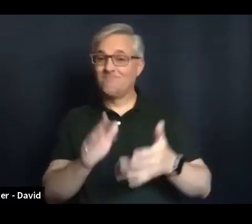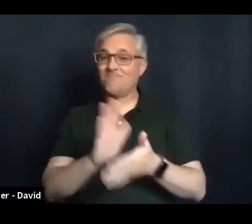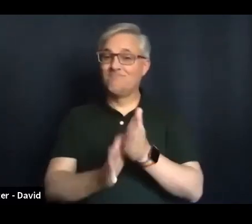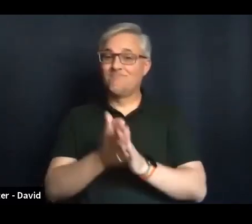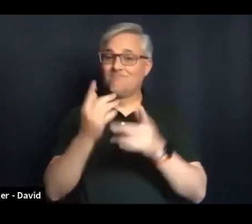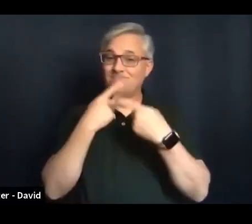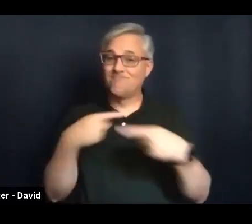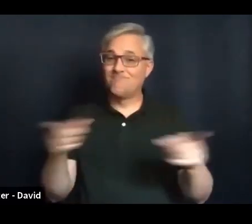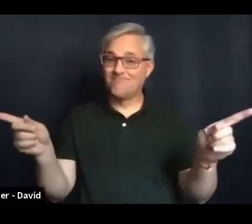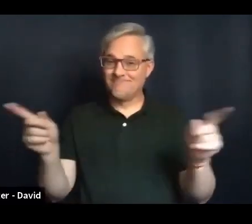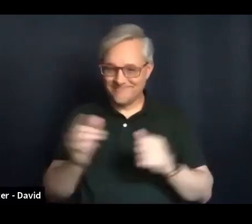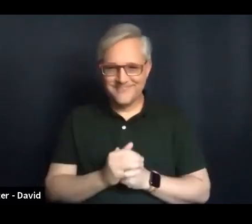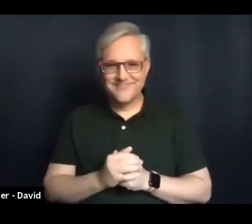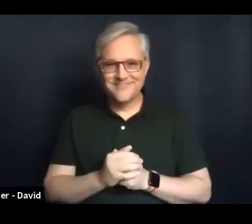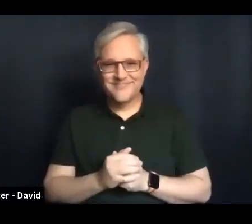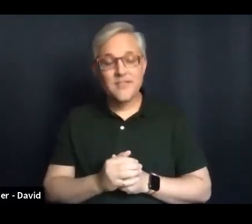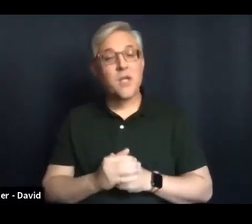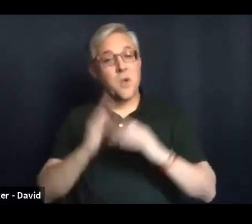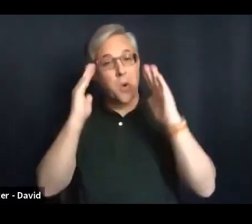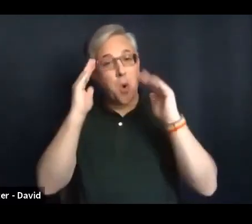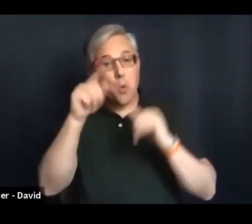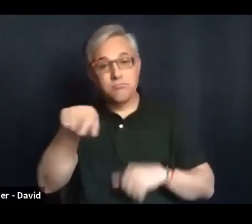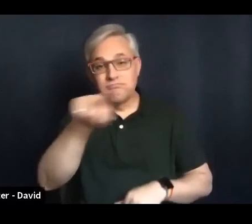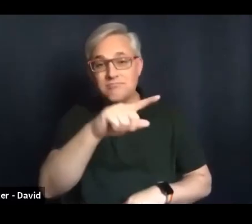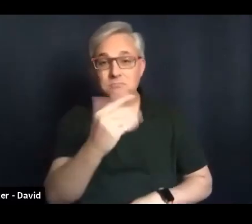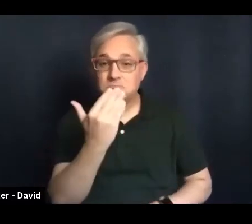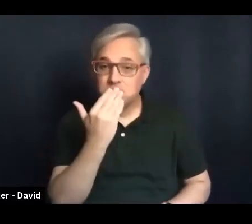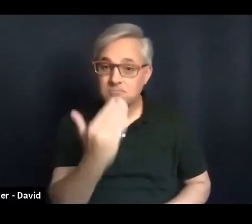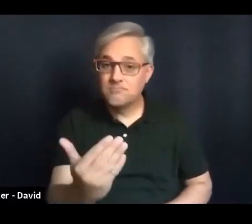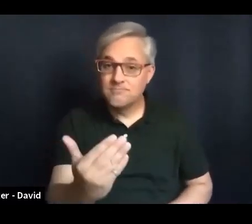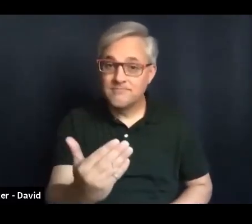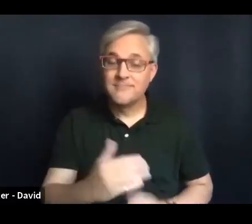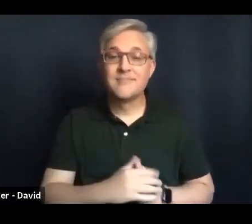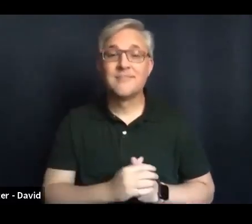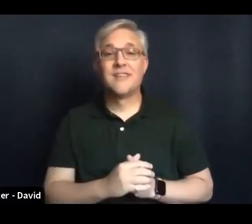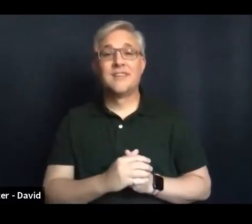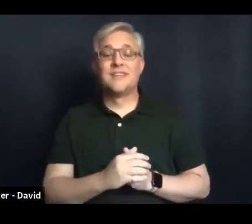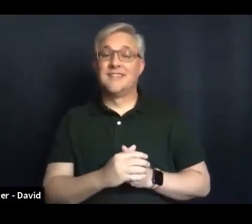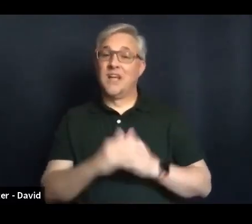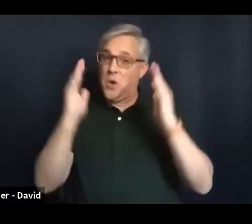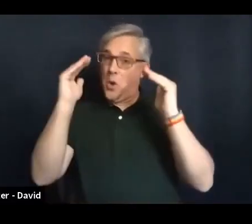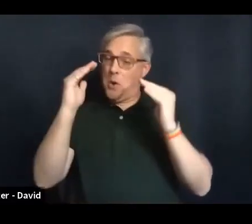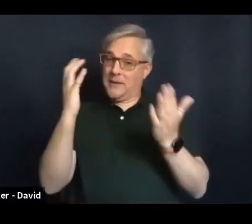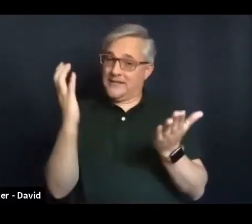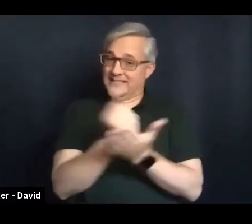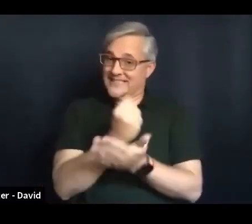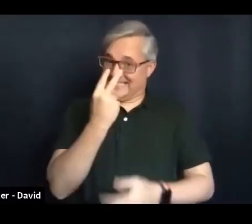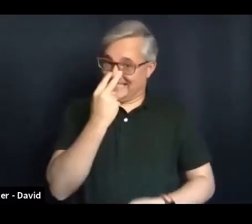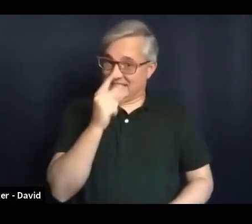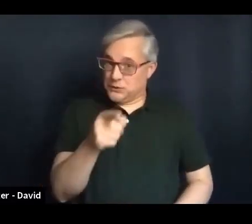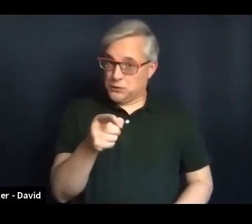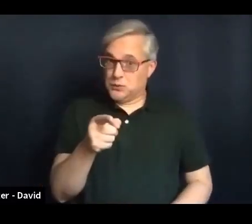all doing well. And I hope I get to see you on Sunday morning in Zoom.